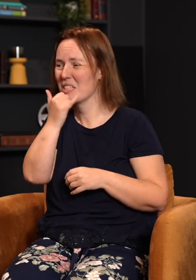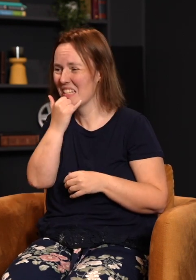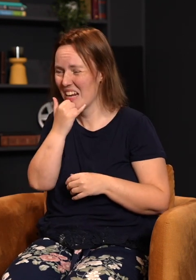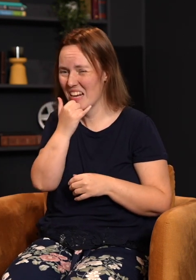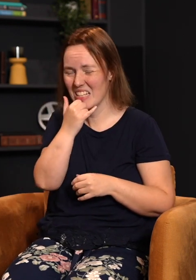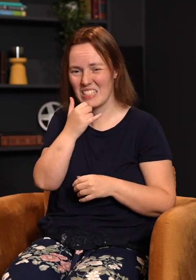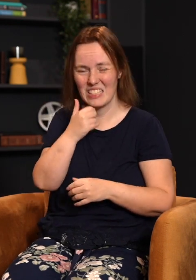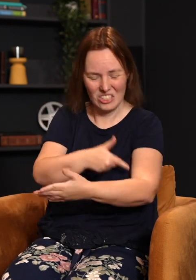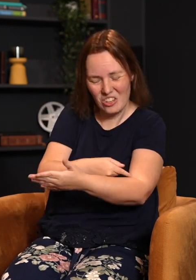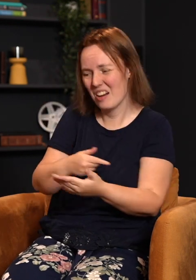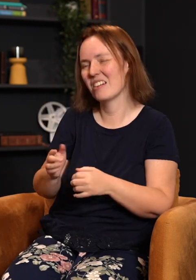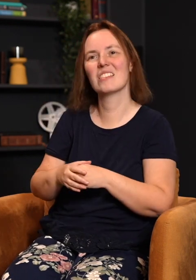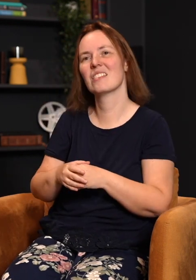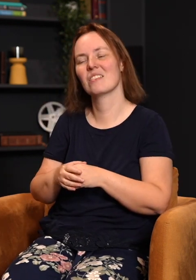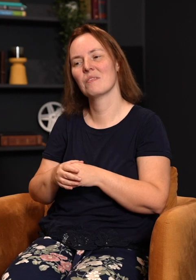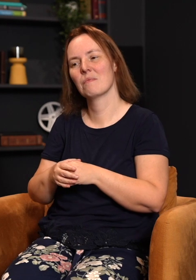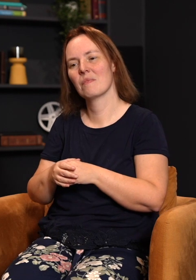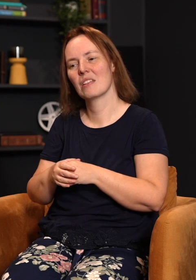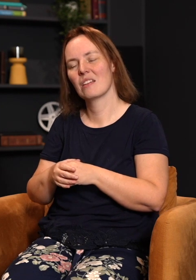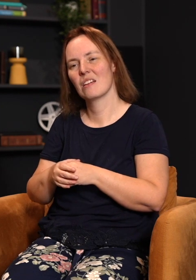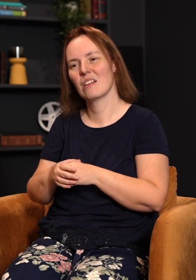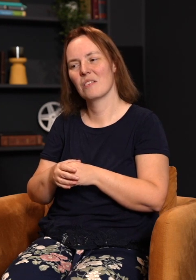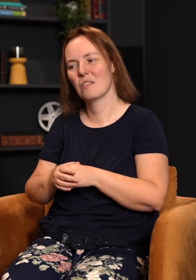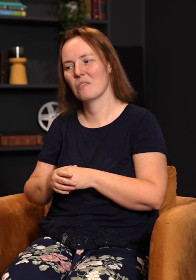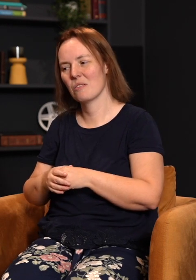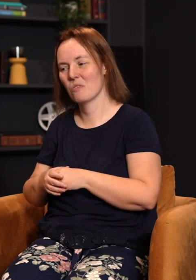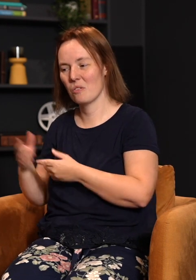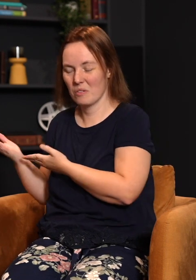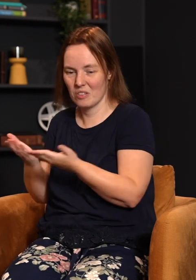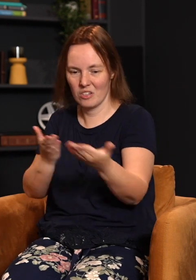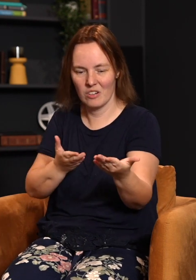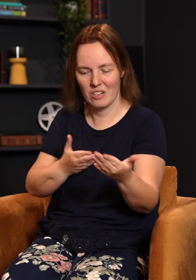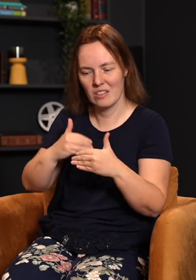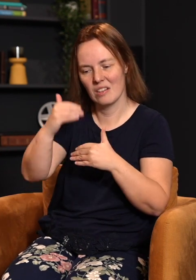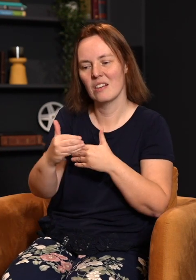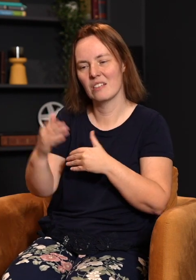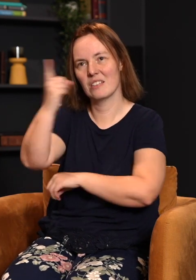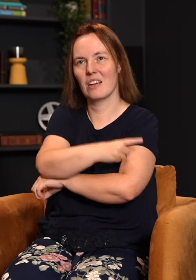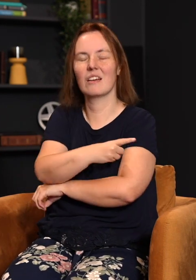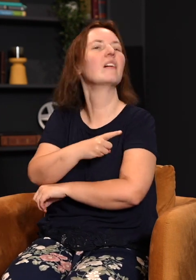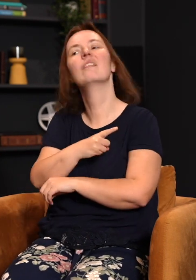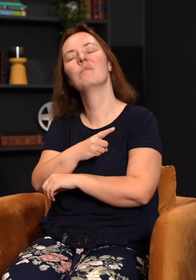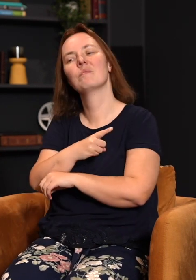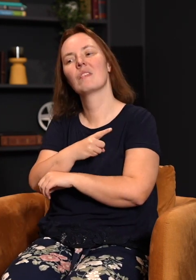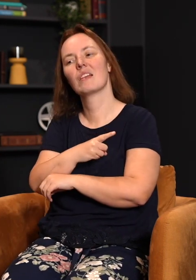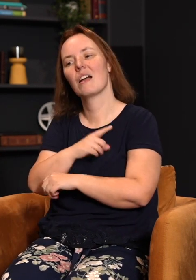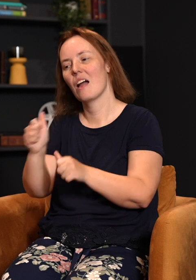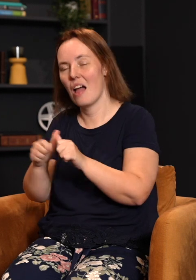mistakes and the drugs and the fact we came back. They played in the Nationals and lacrosse. When I was a teenager, I came back, and the next day, everybody went out and had a party, and two